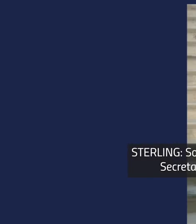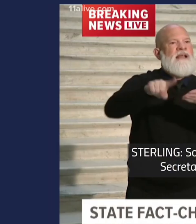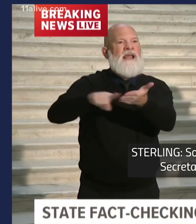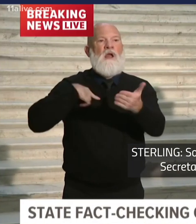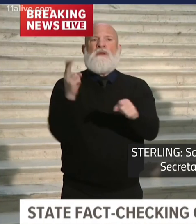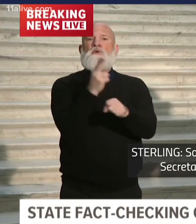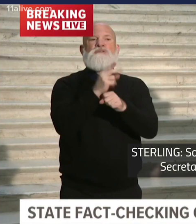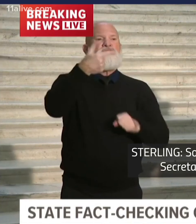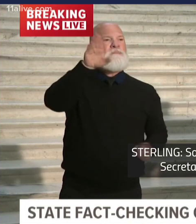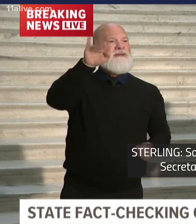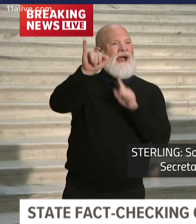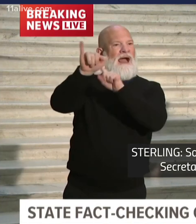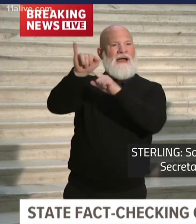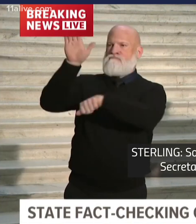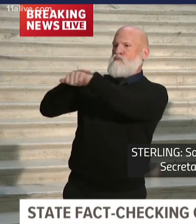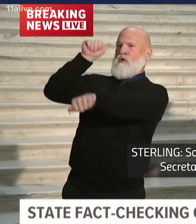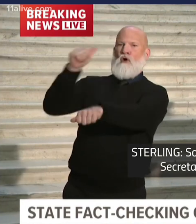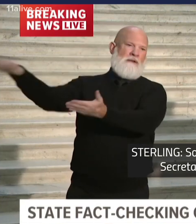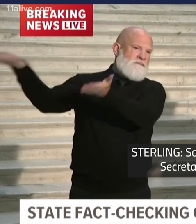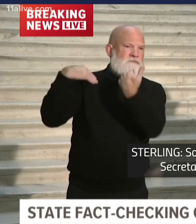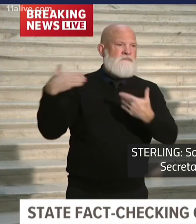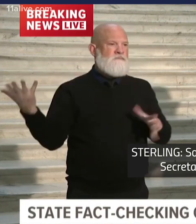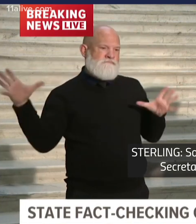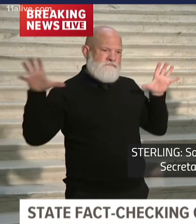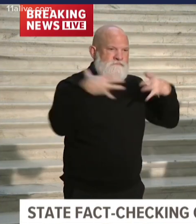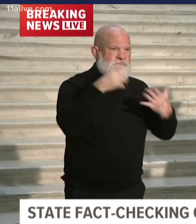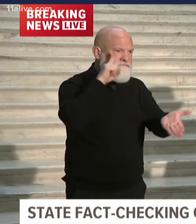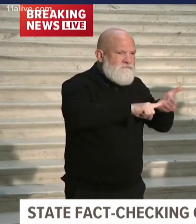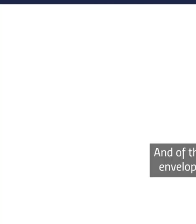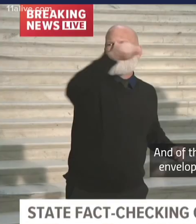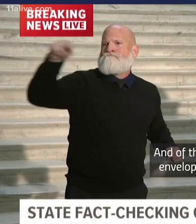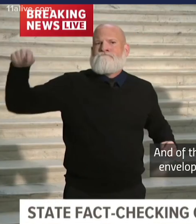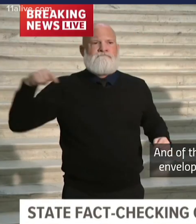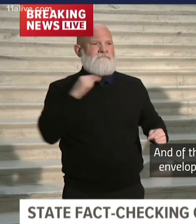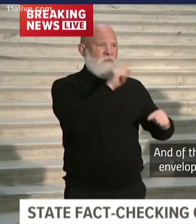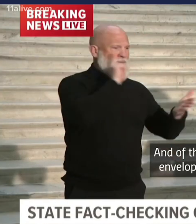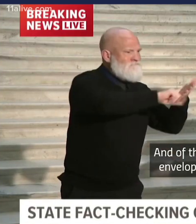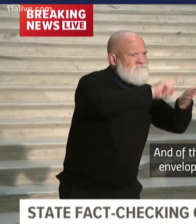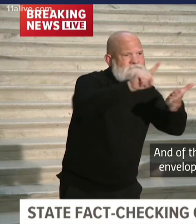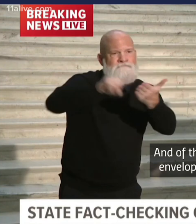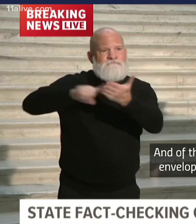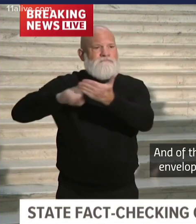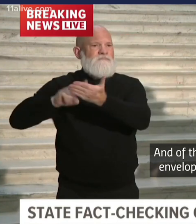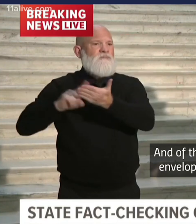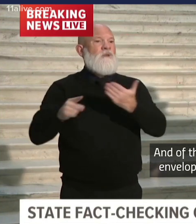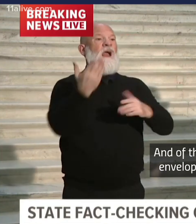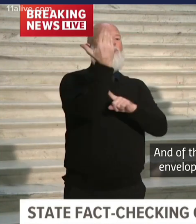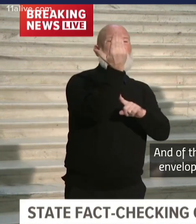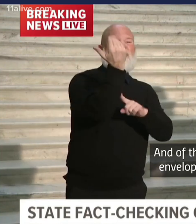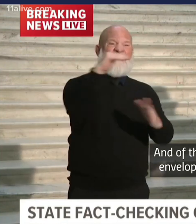So we got GBI to come alongside the secretary of state investigators, multiple teams. The 15,118